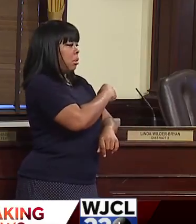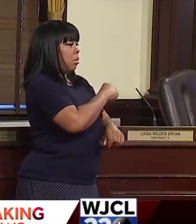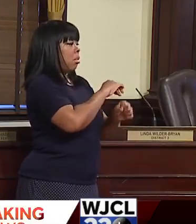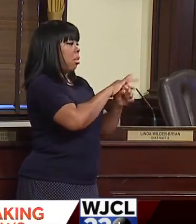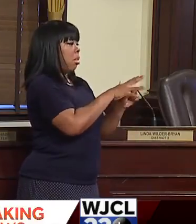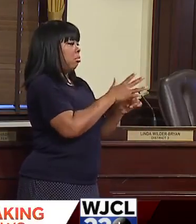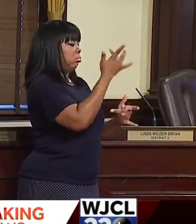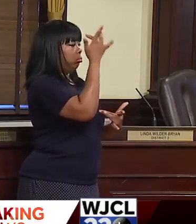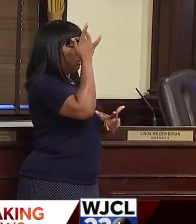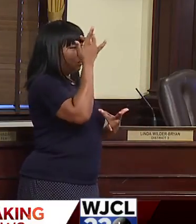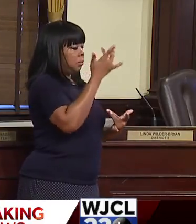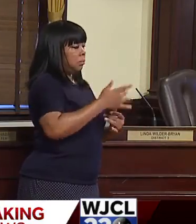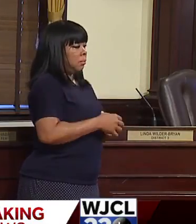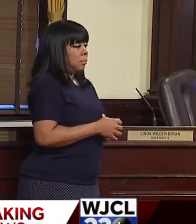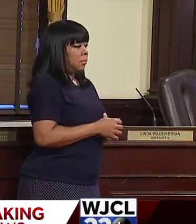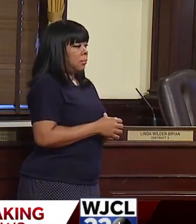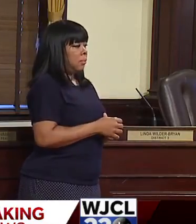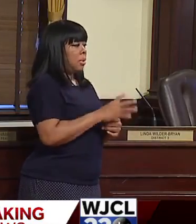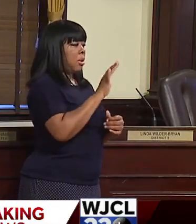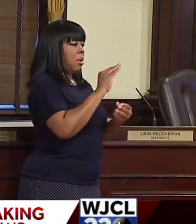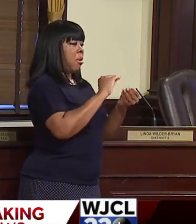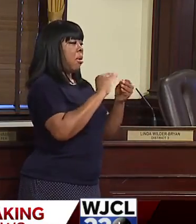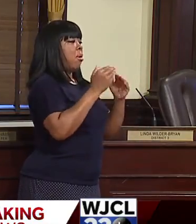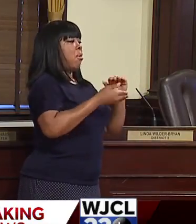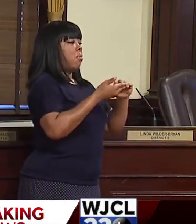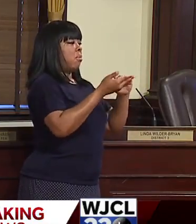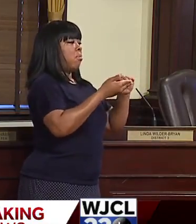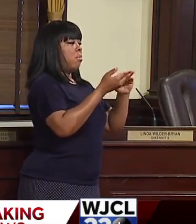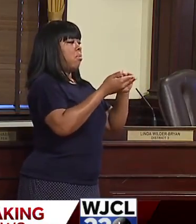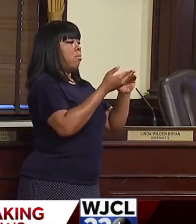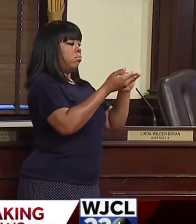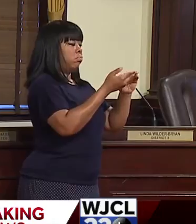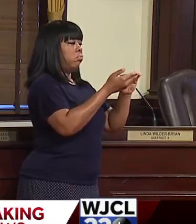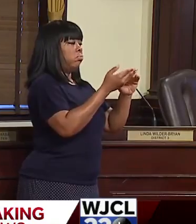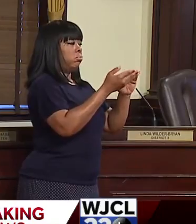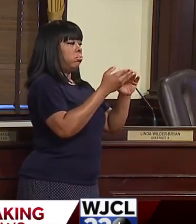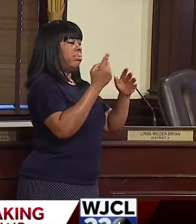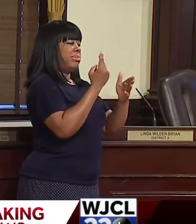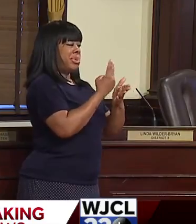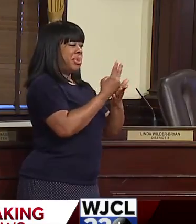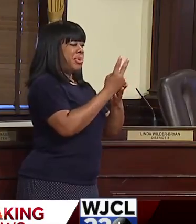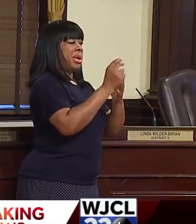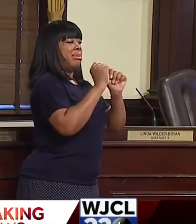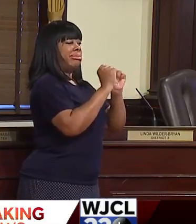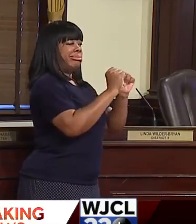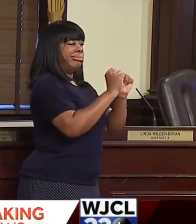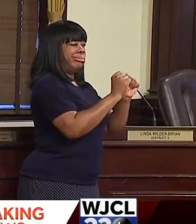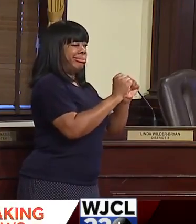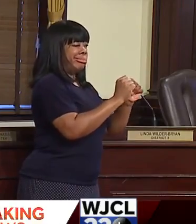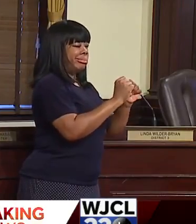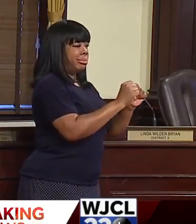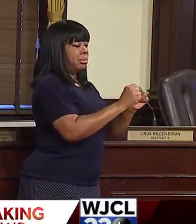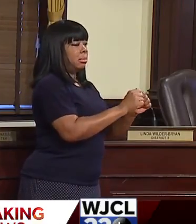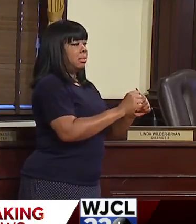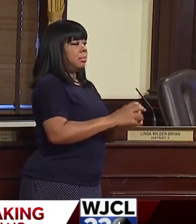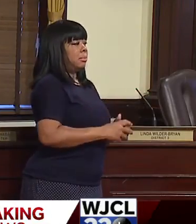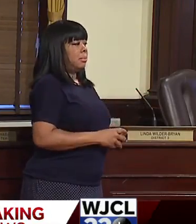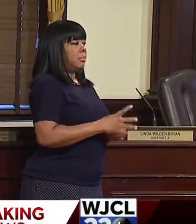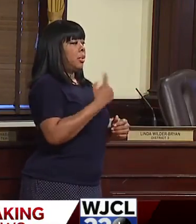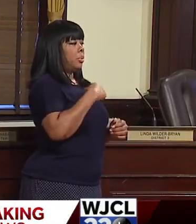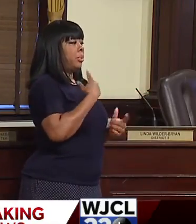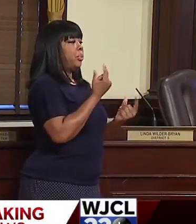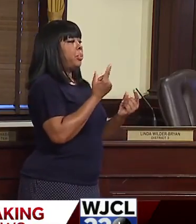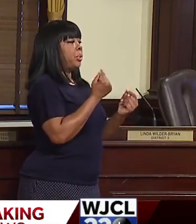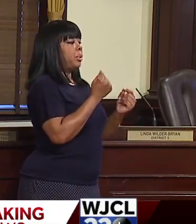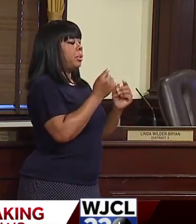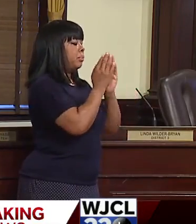COVID-19. This numbers remain steady for the last two weeks, and we keep them in our thoughts